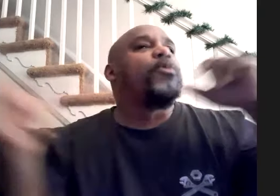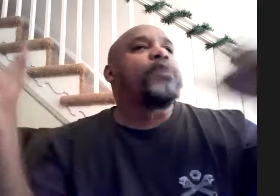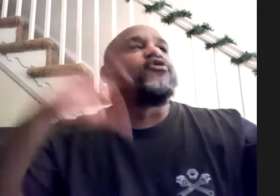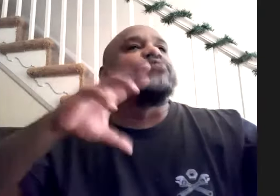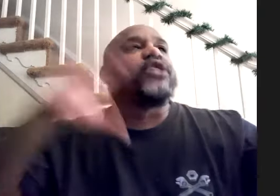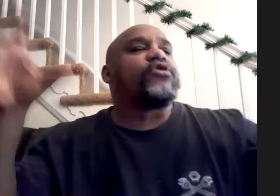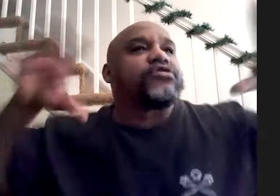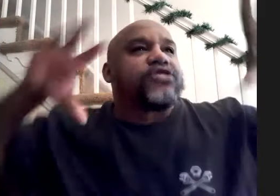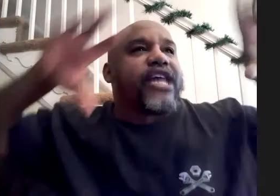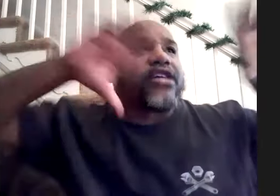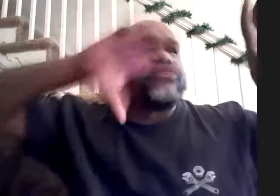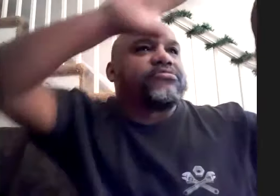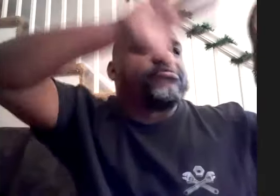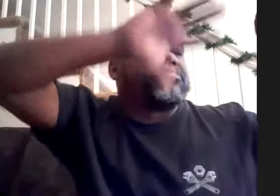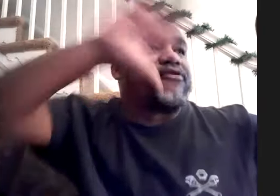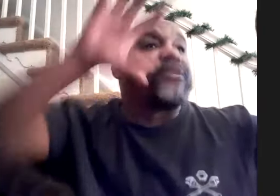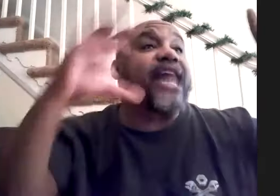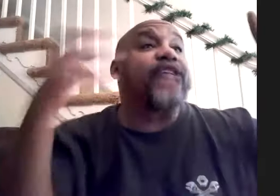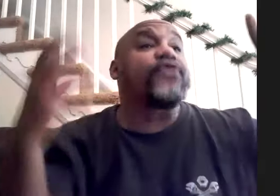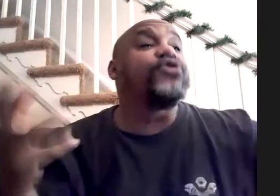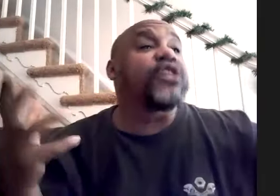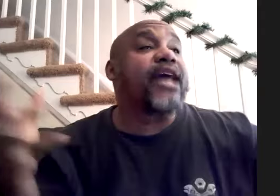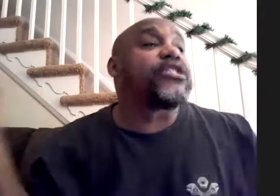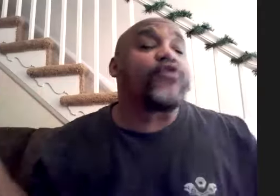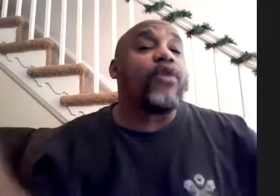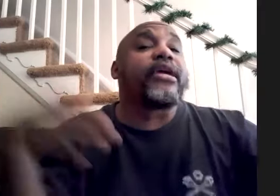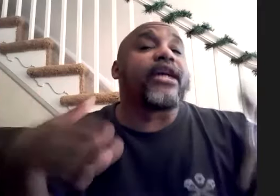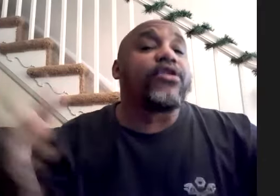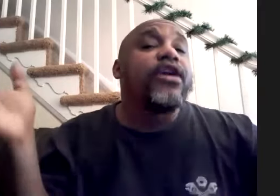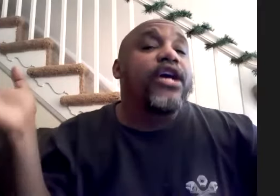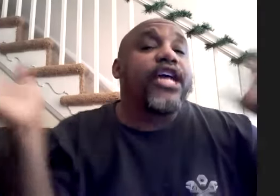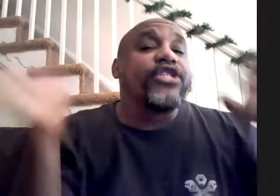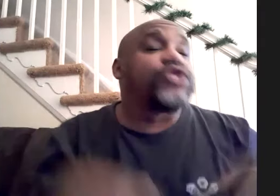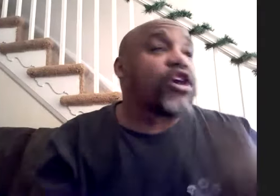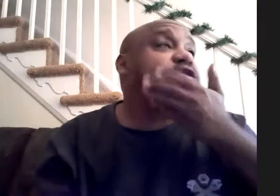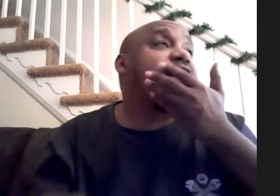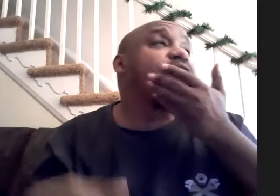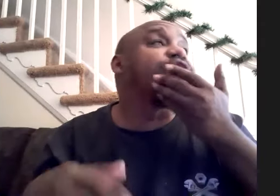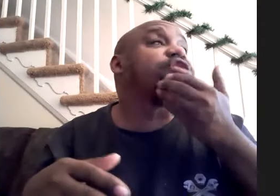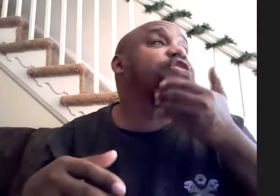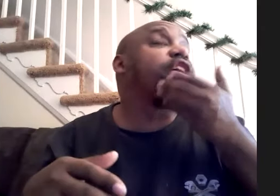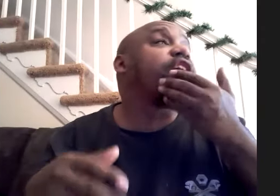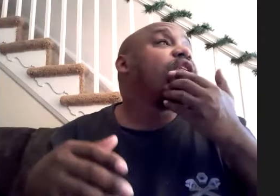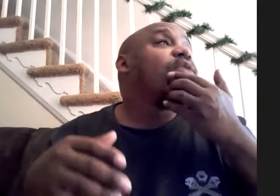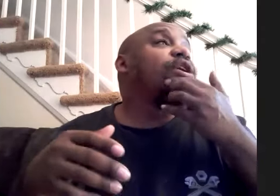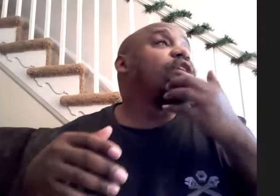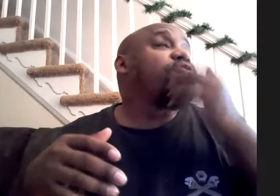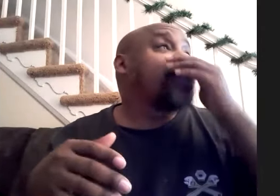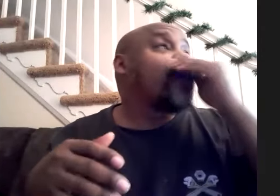people from different like different jazz or fusion guys and throw them together and do charts and it was interesting one of the things i heard